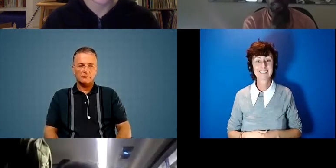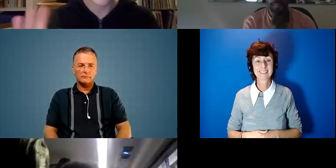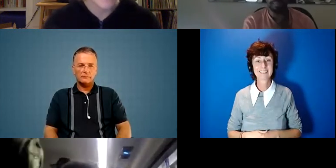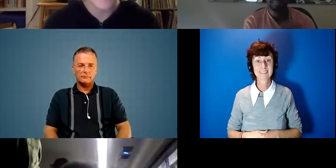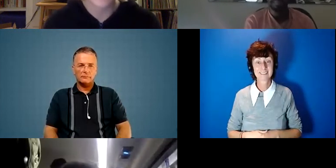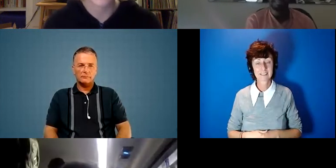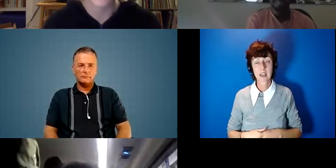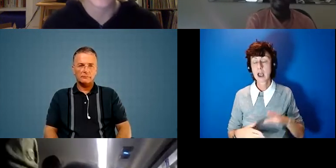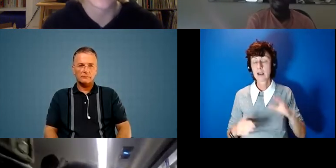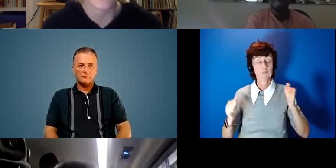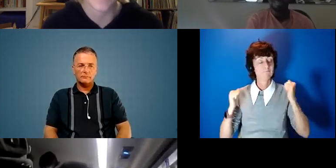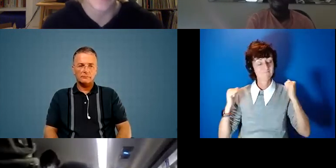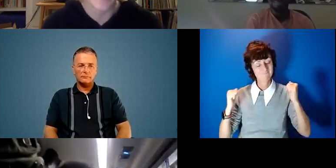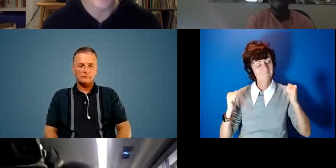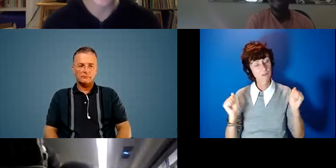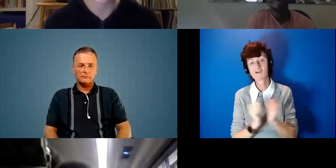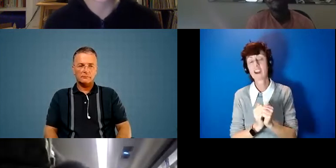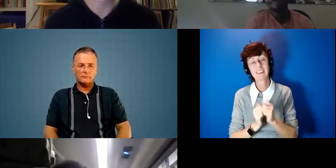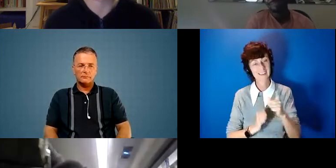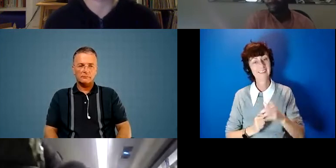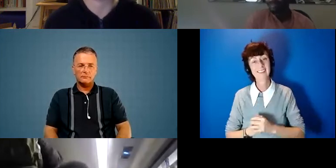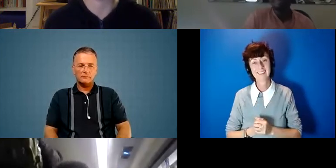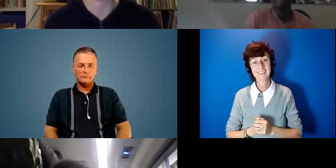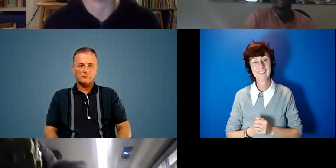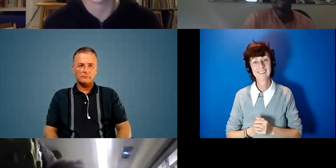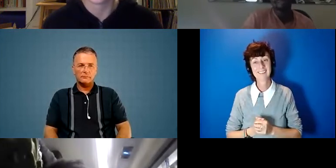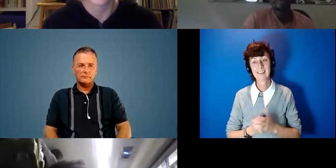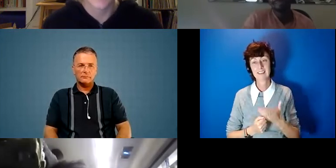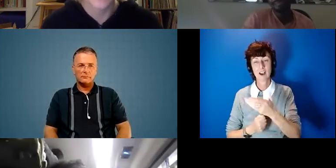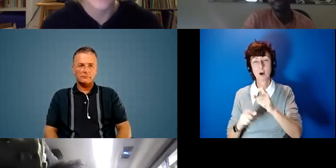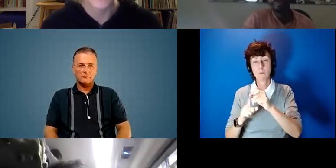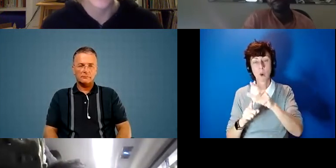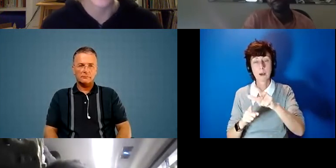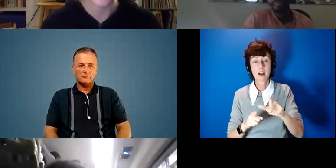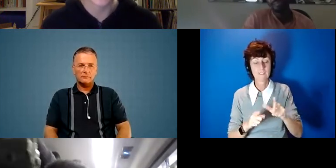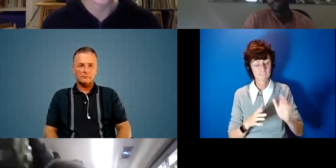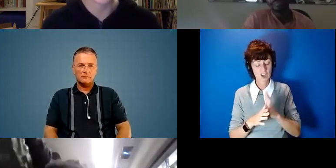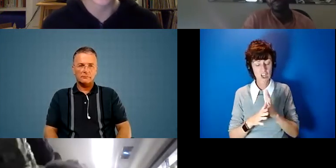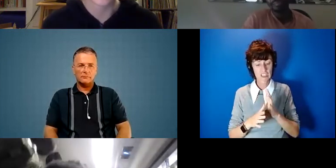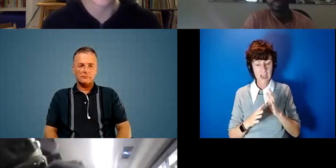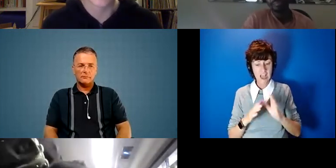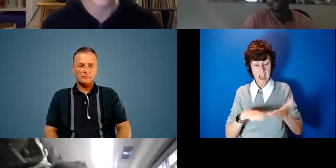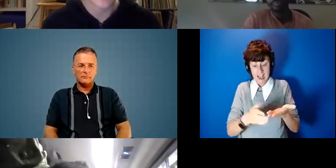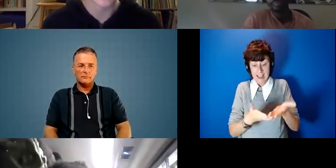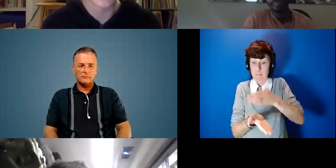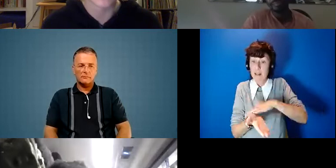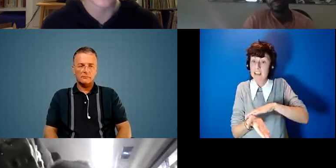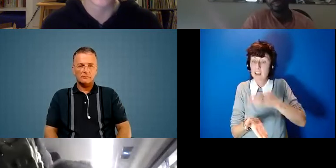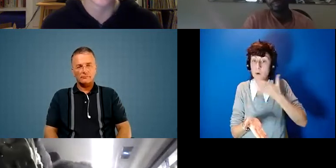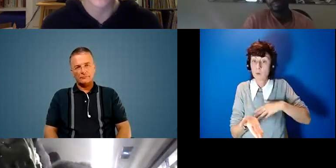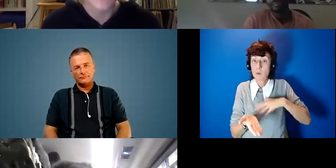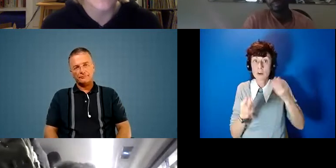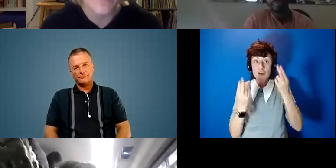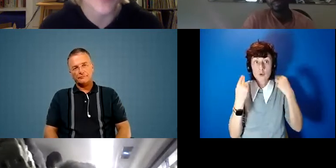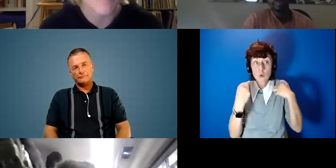i hear here and i feel like it's something um i'll just pass you and say all of it it's like yeah capitalism wants us to kind of shrink ourselves down and a scarcity